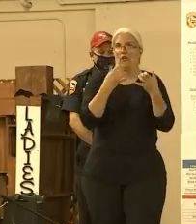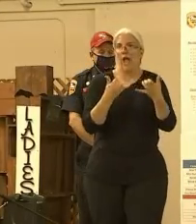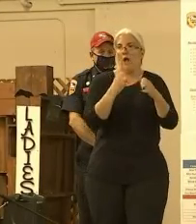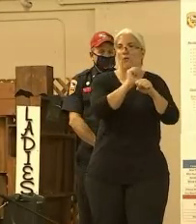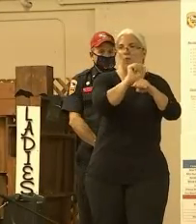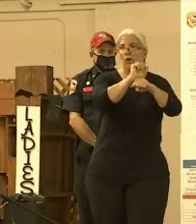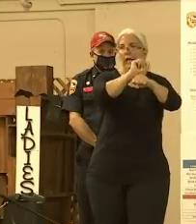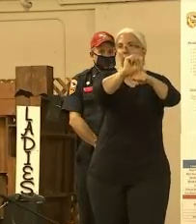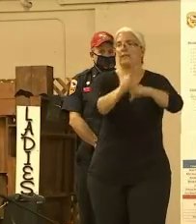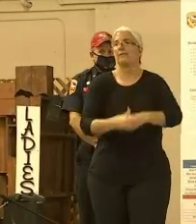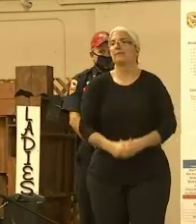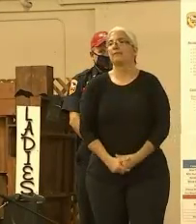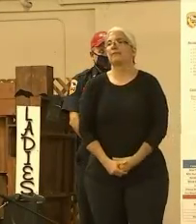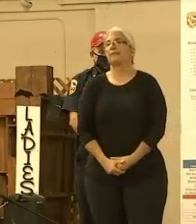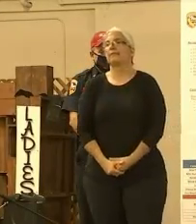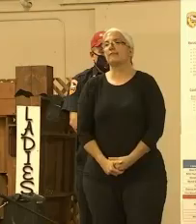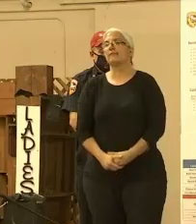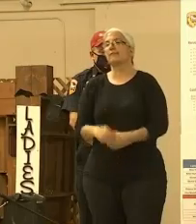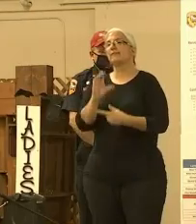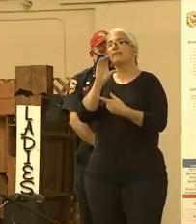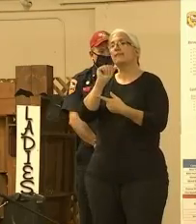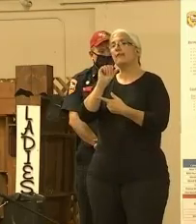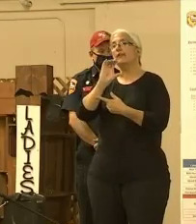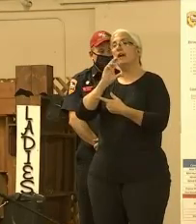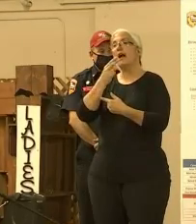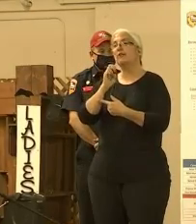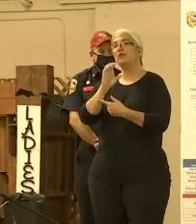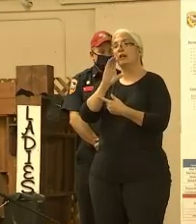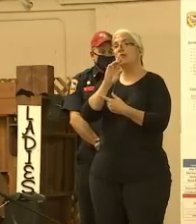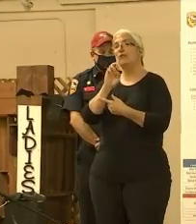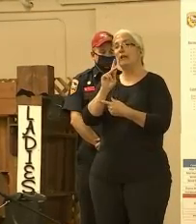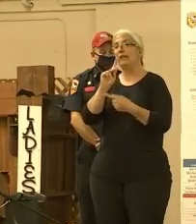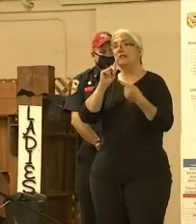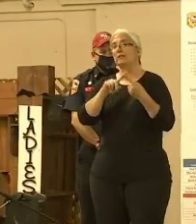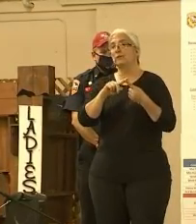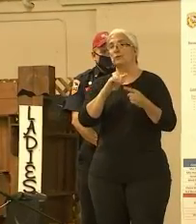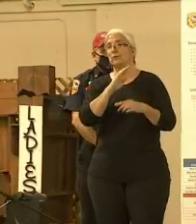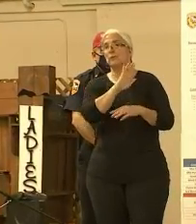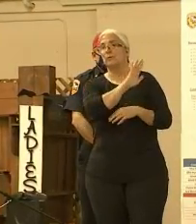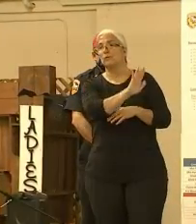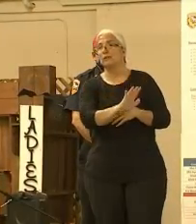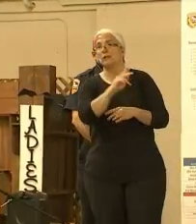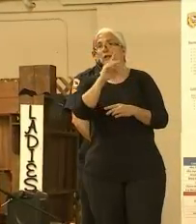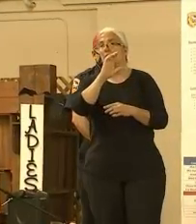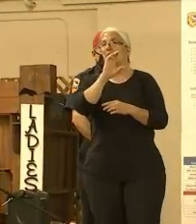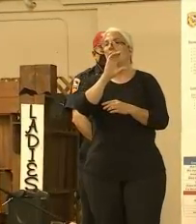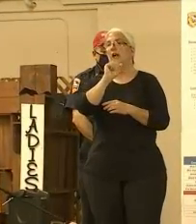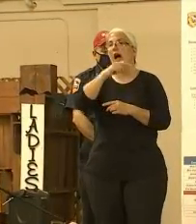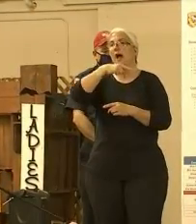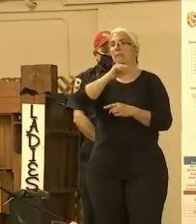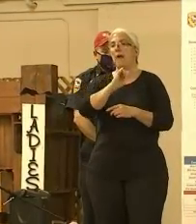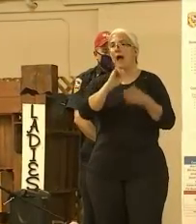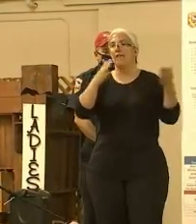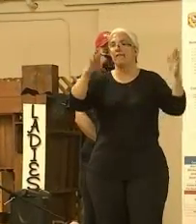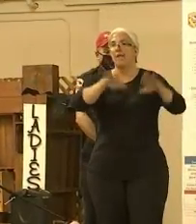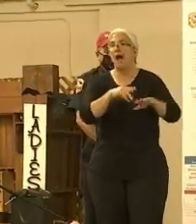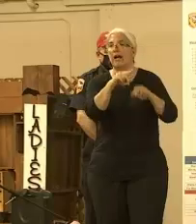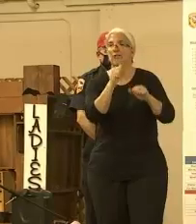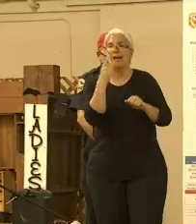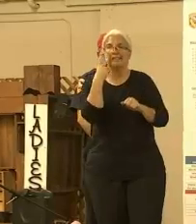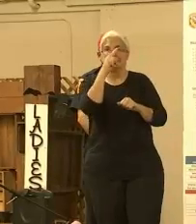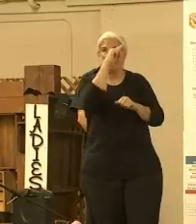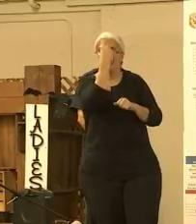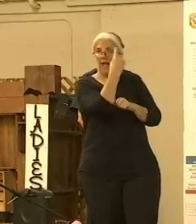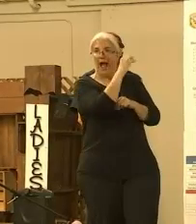enters, the Cape Valley. We've actually got Blackline from there. It's actually secured all the way from there to the community of Winters, and that area is in